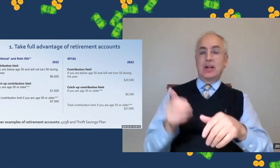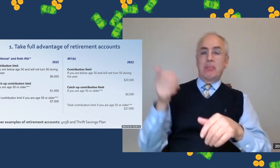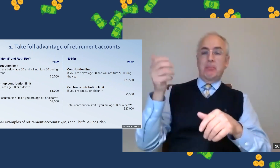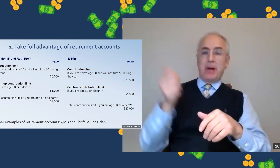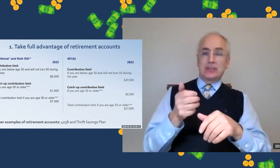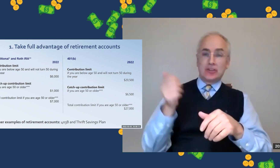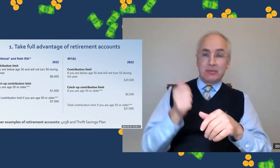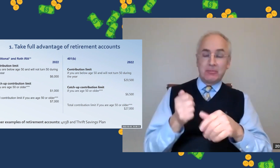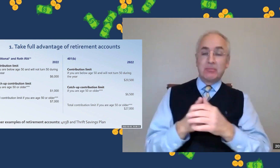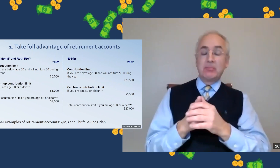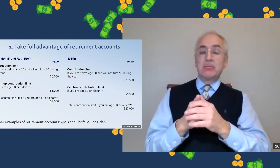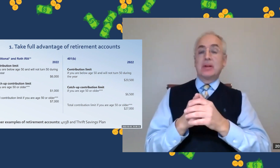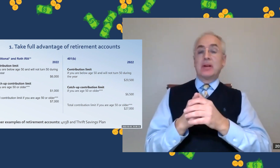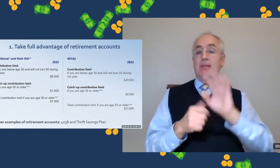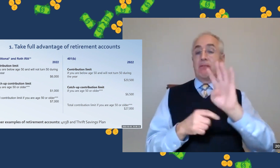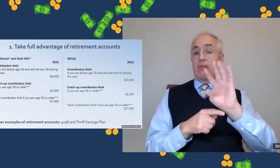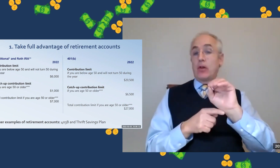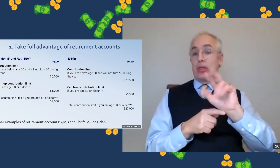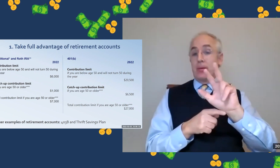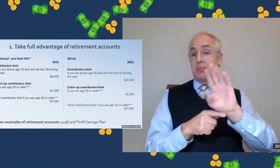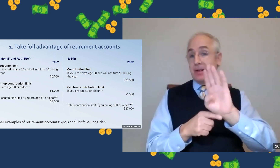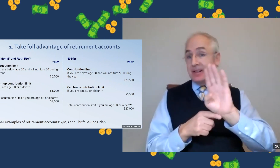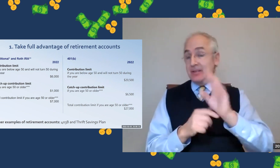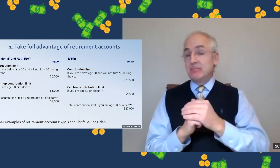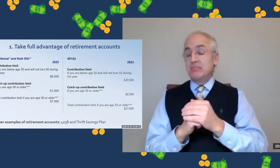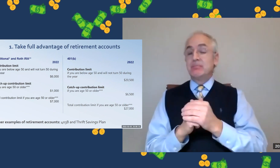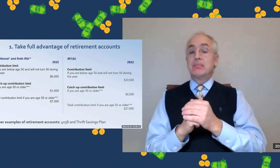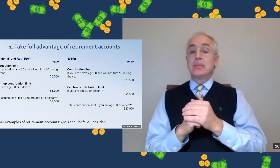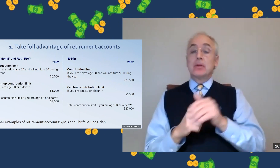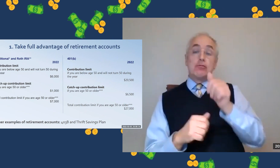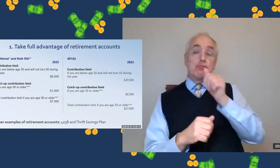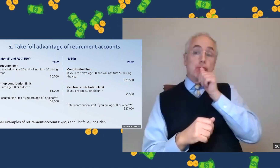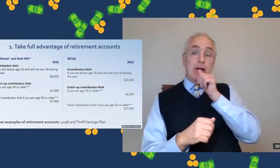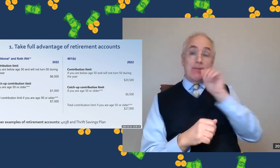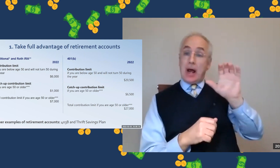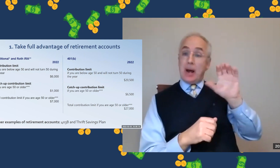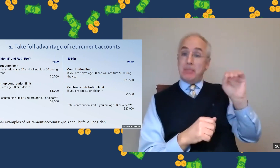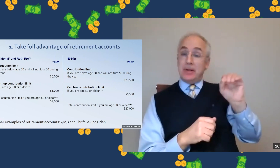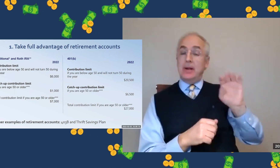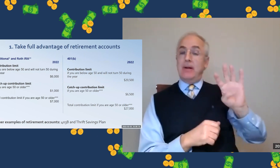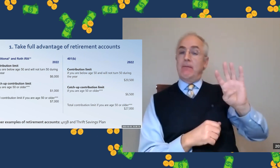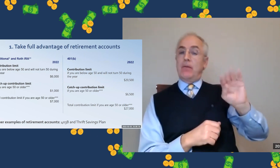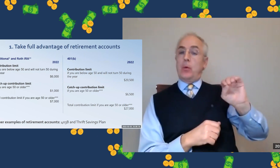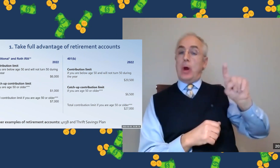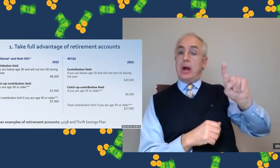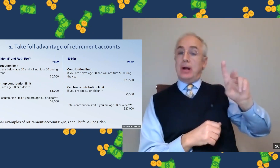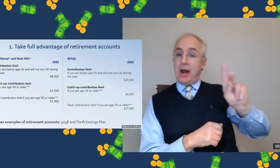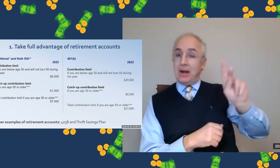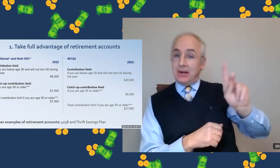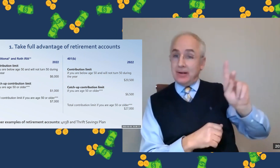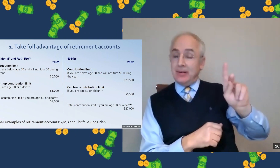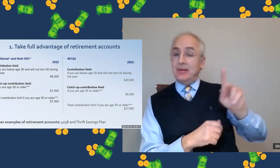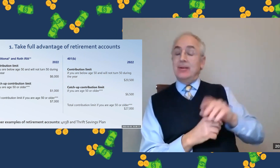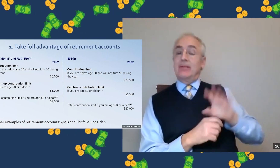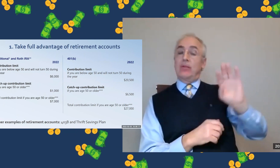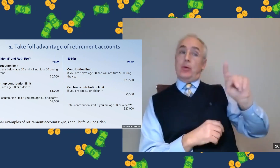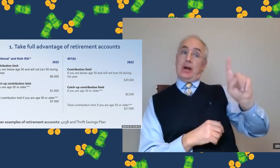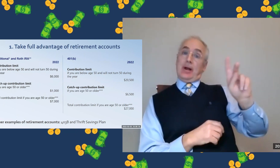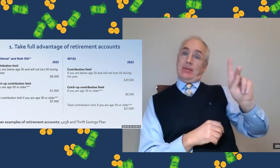own tax-deferred plan, as well as other benefits and annuities. Private companies might have a 401k,